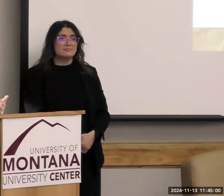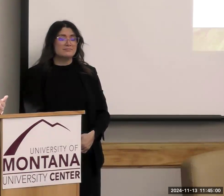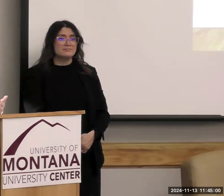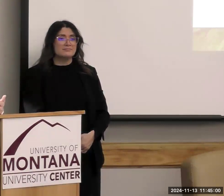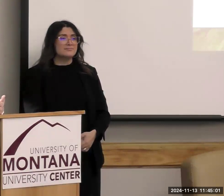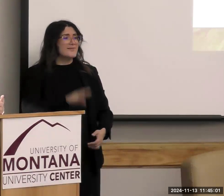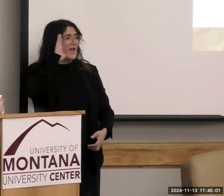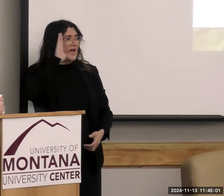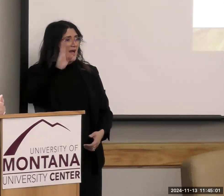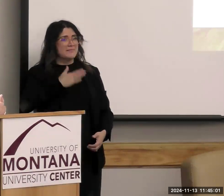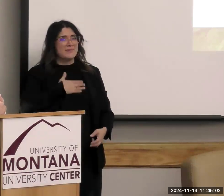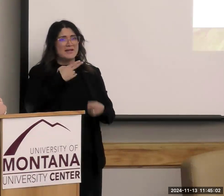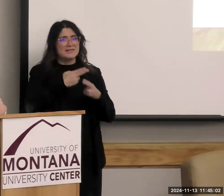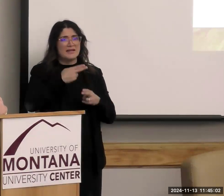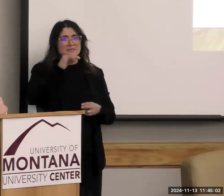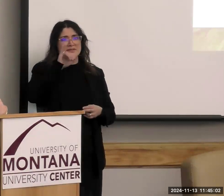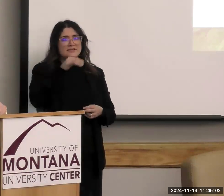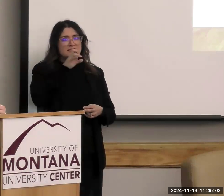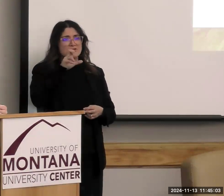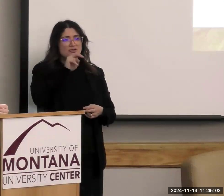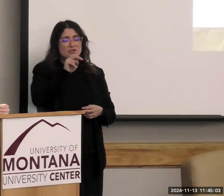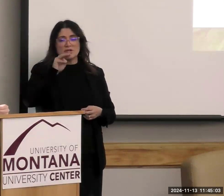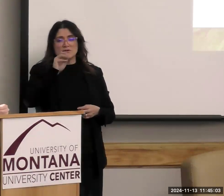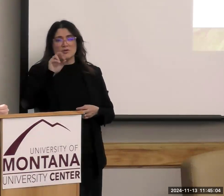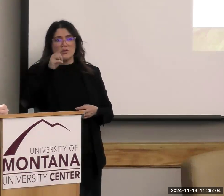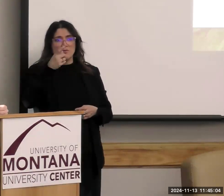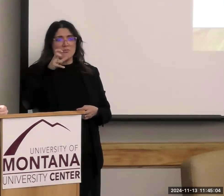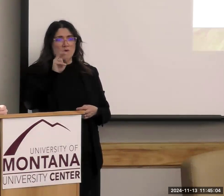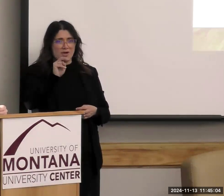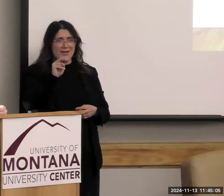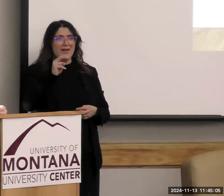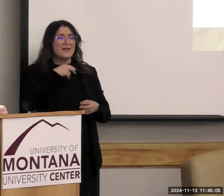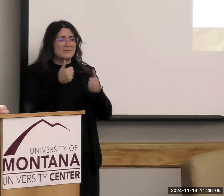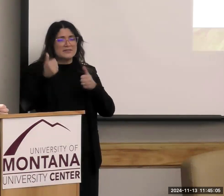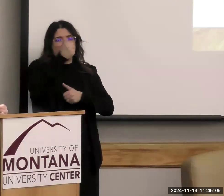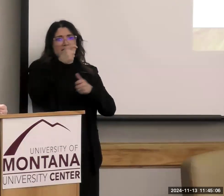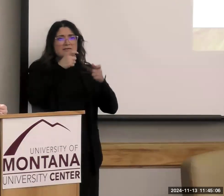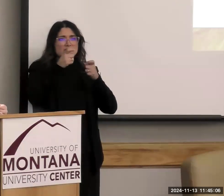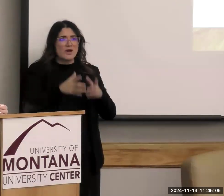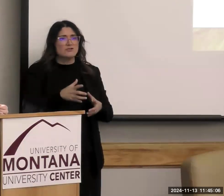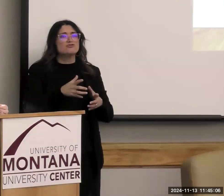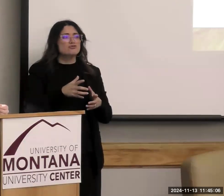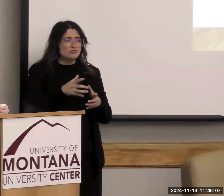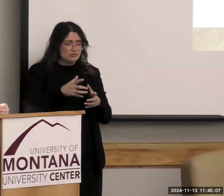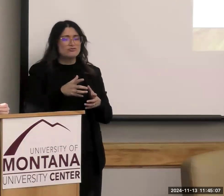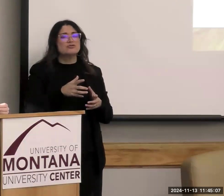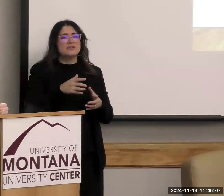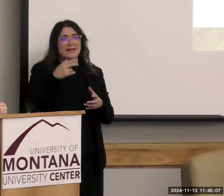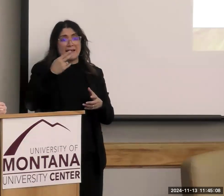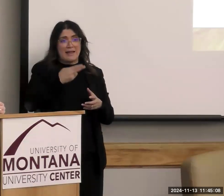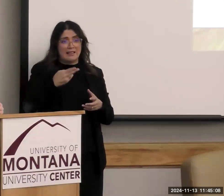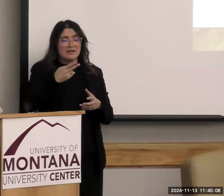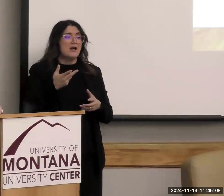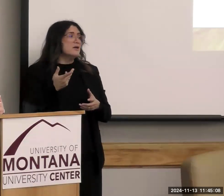Hi, my name is Jean Morgan, and I'm the Executive Director with Spring Metal Resources in Helena. And we,